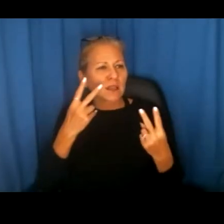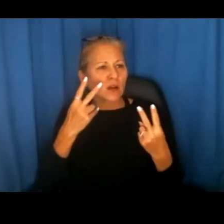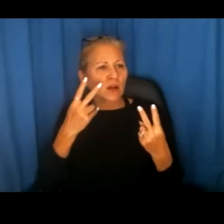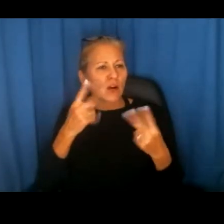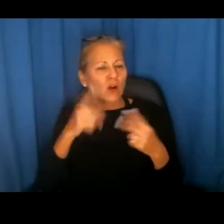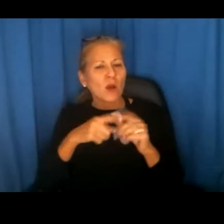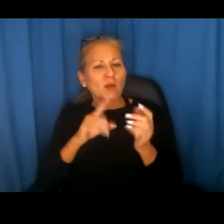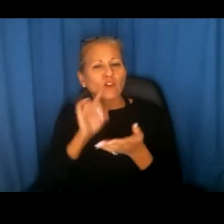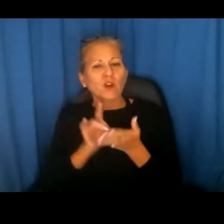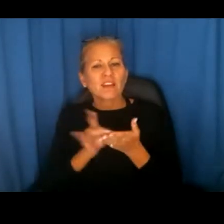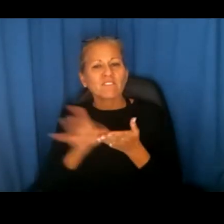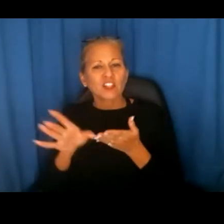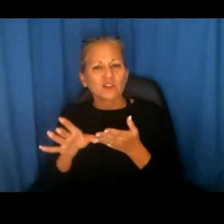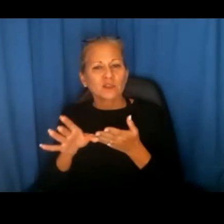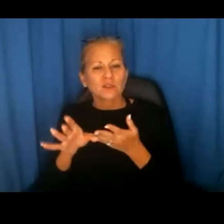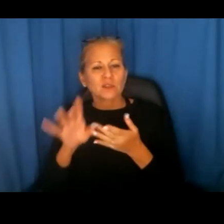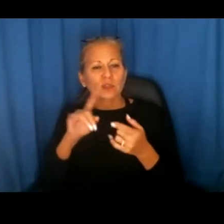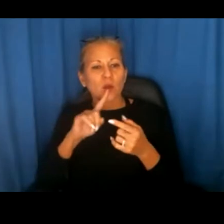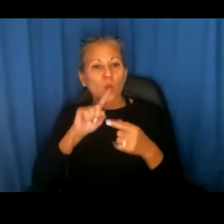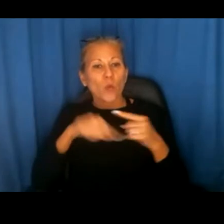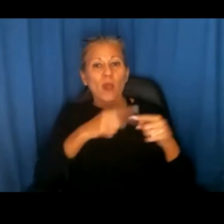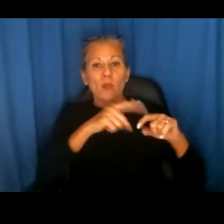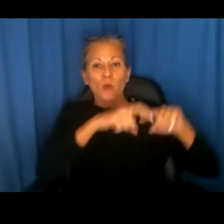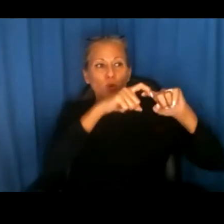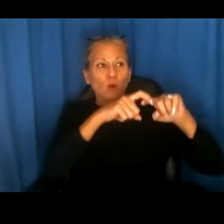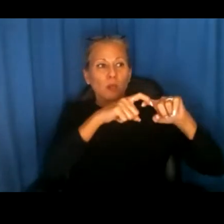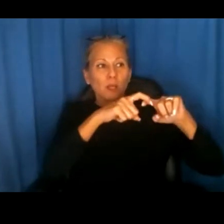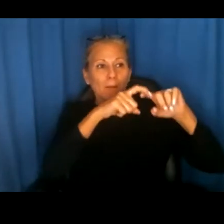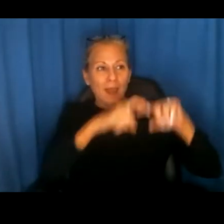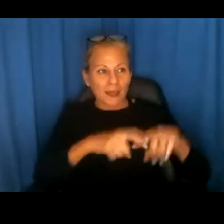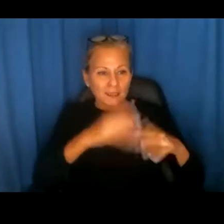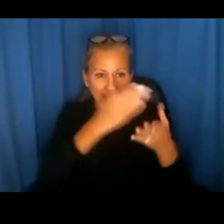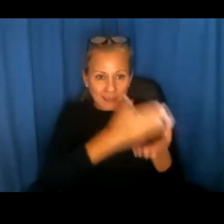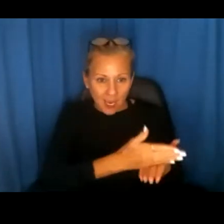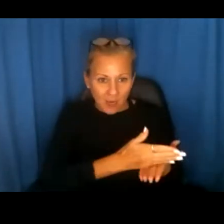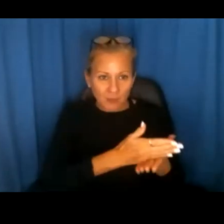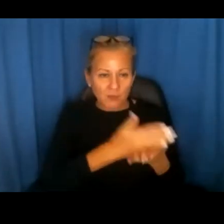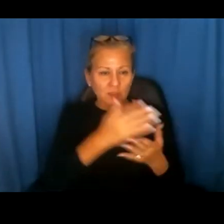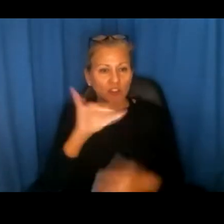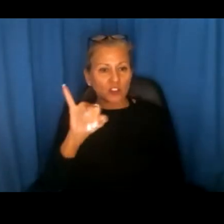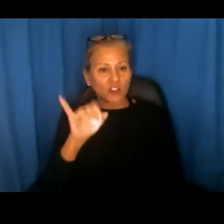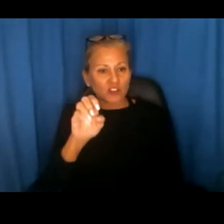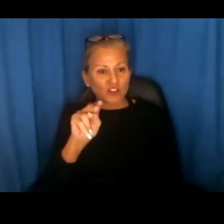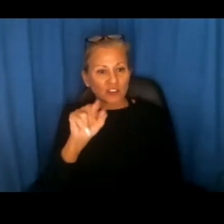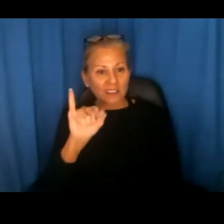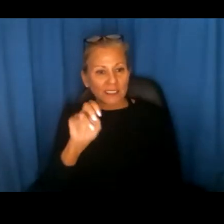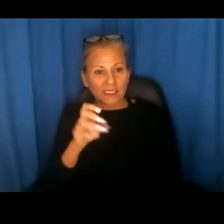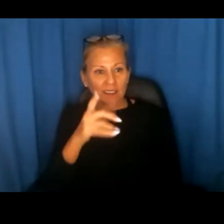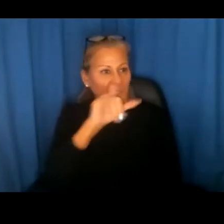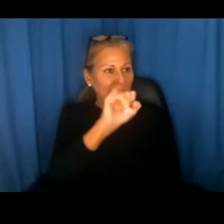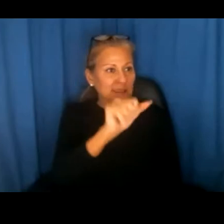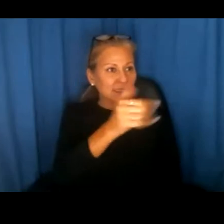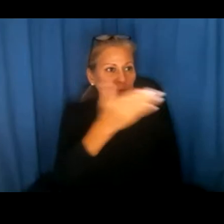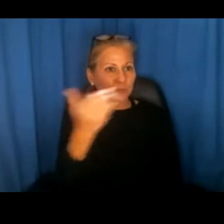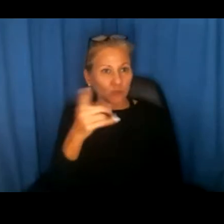evictions when we come out of the moratoriums. So either Janine or Lisa want to address whether or you all are